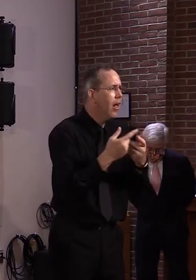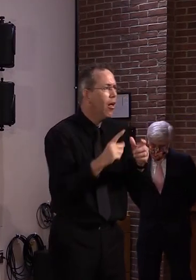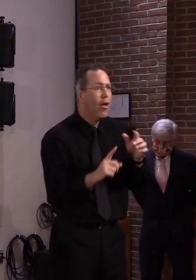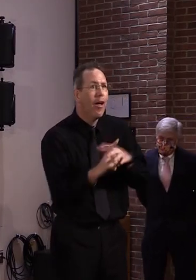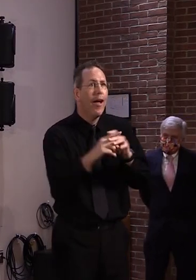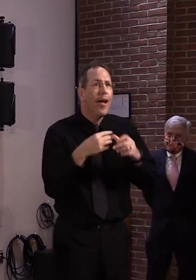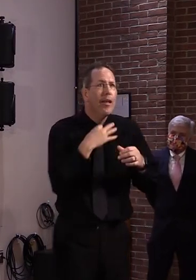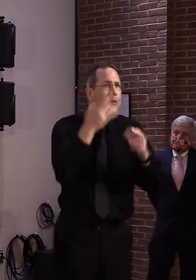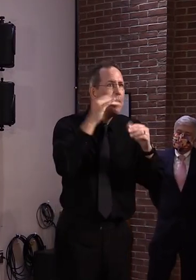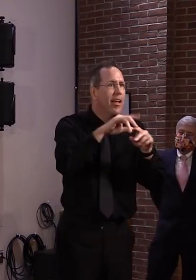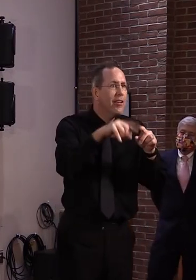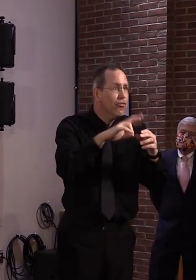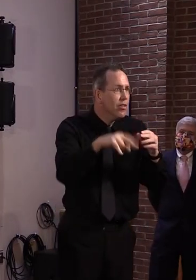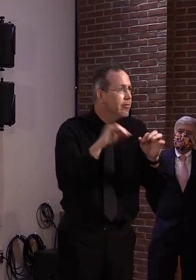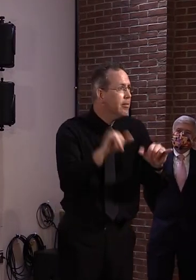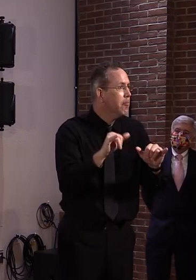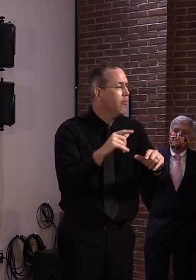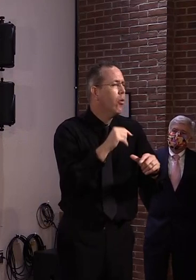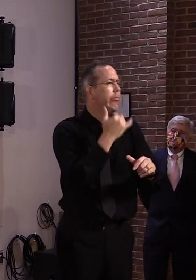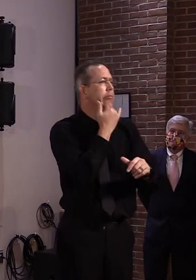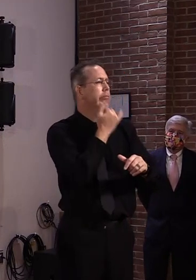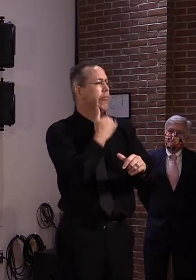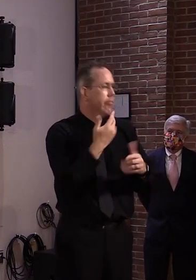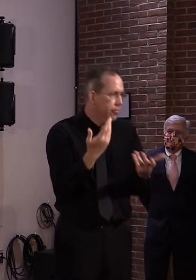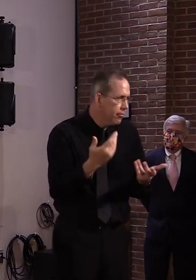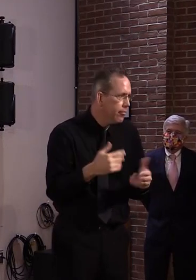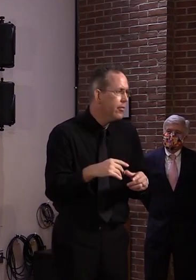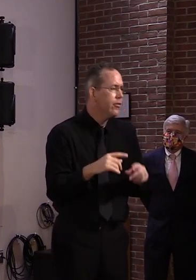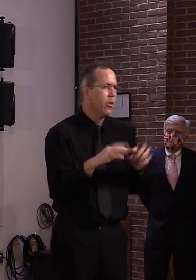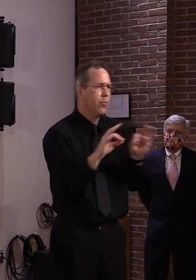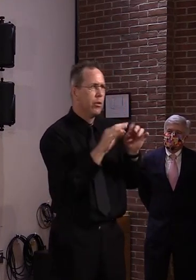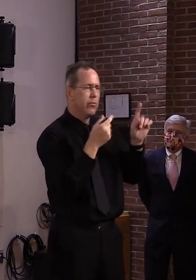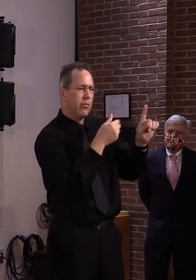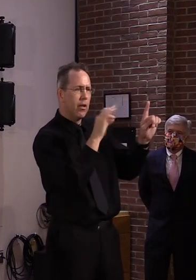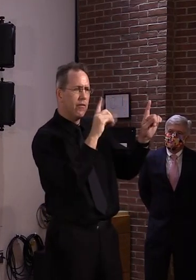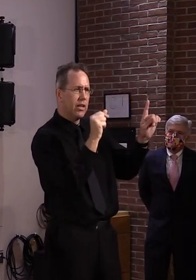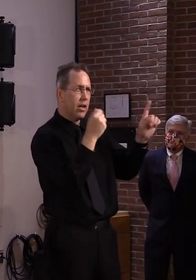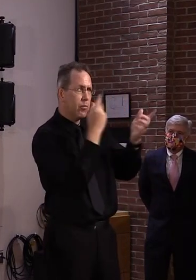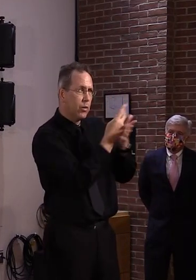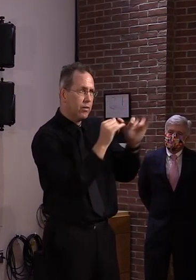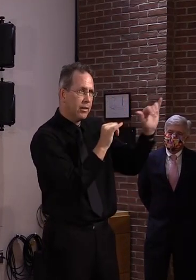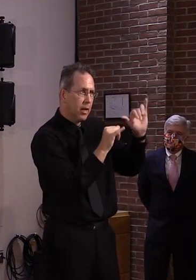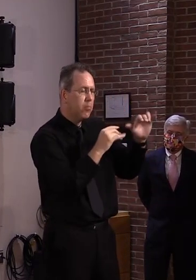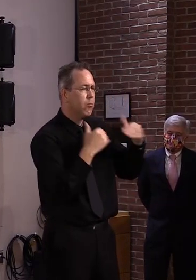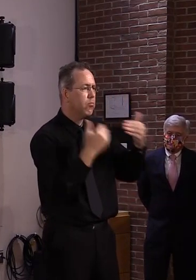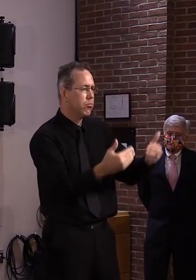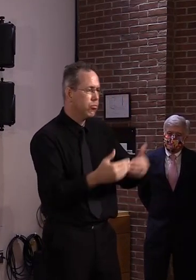well. But we need to actually make sure that it's going to benefit the people who are seeking to use it.